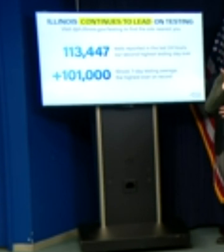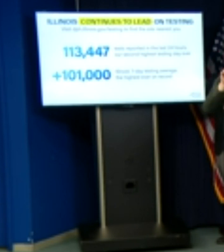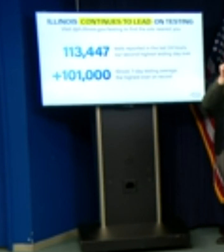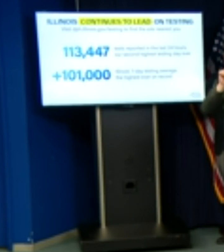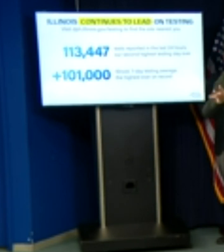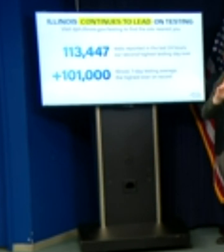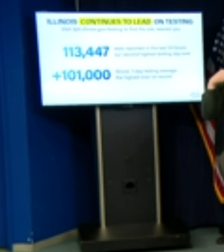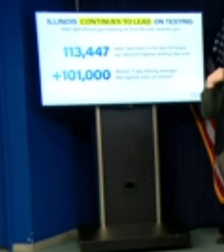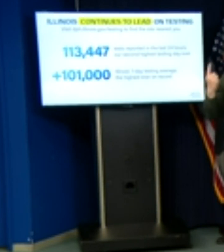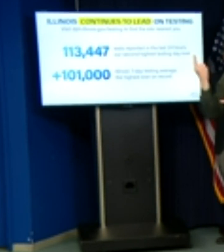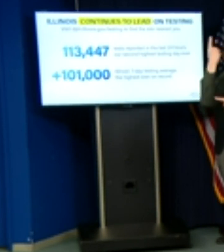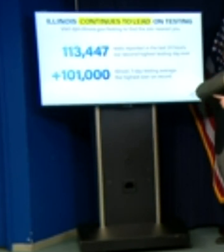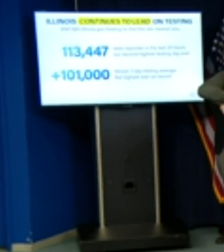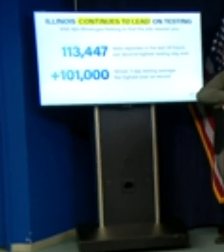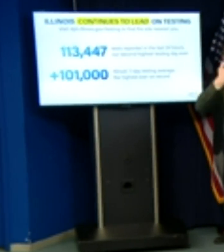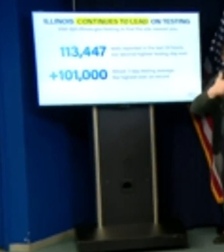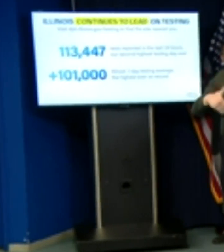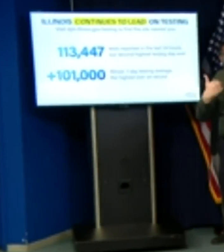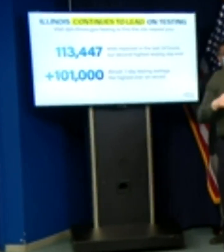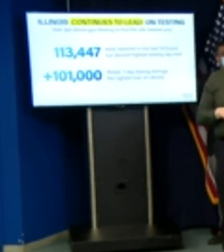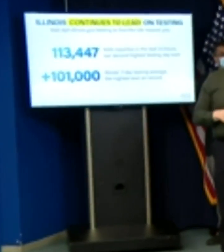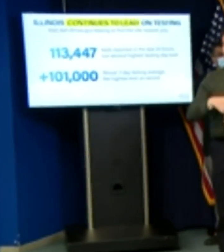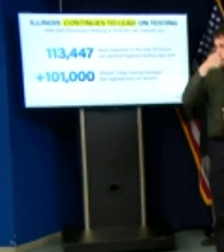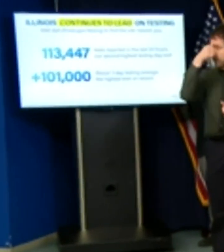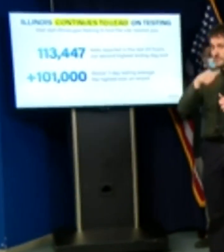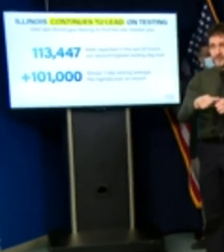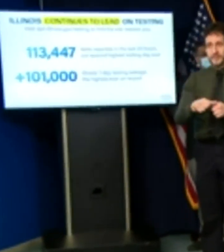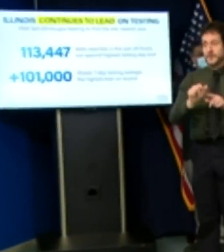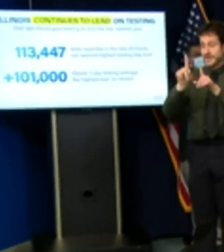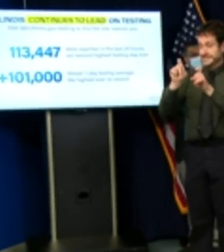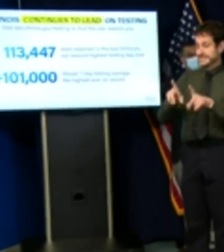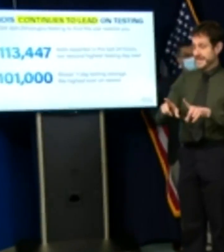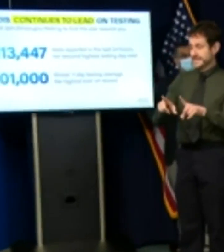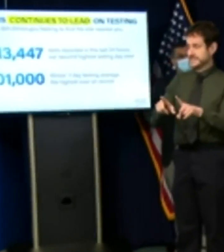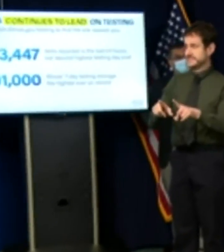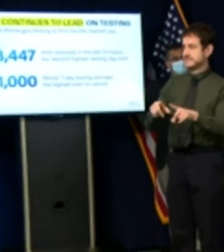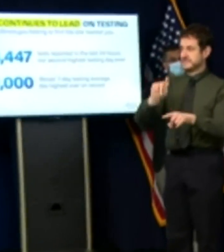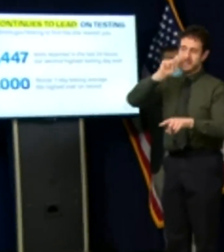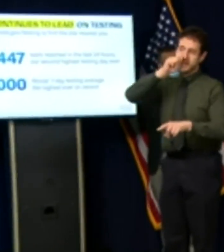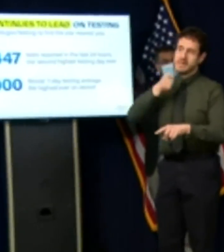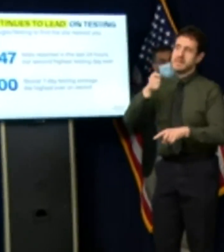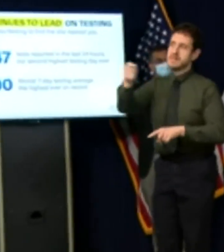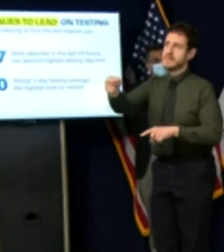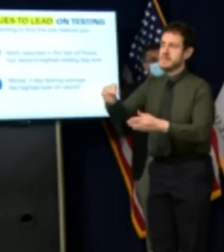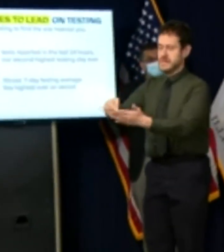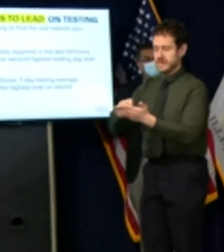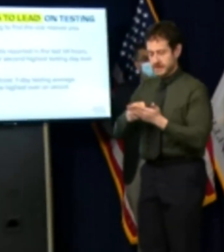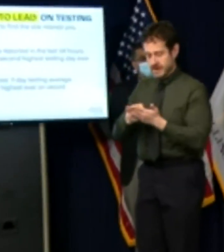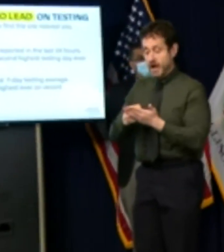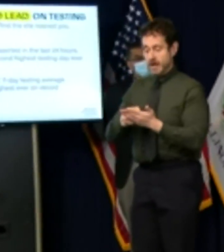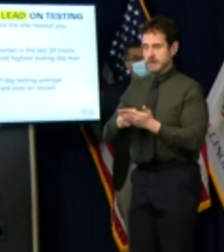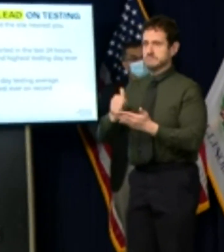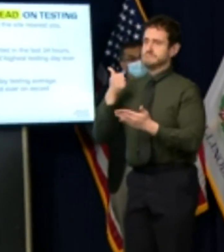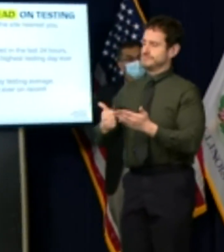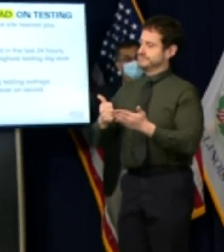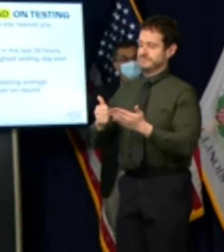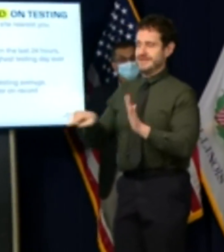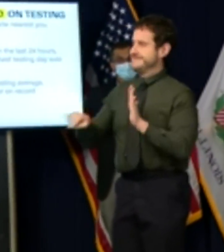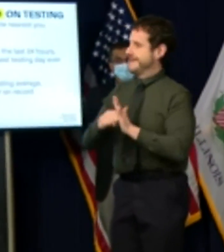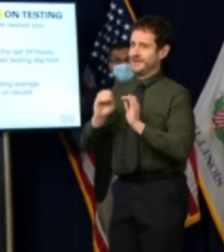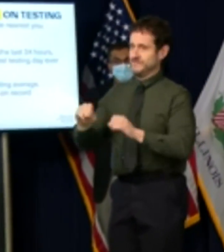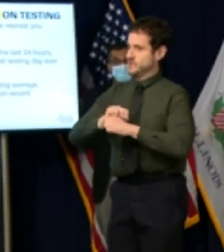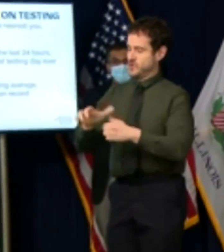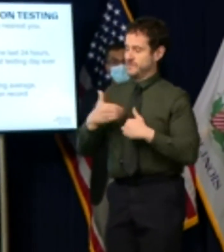447 remember you can't test your way to safety in a pandemic but we're doing everything in our power to